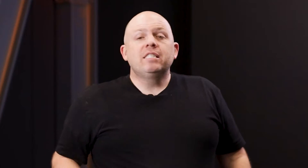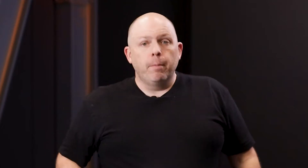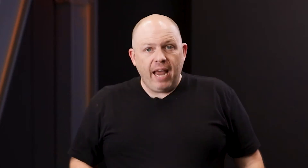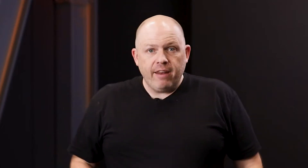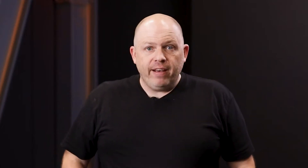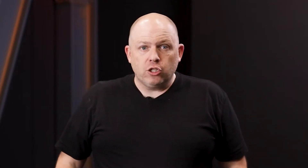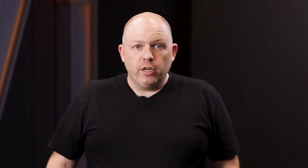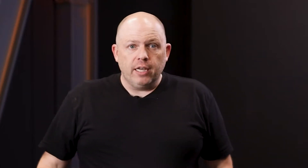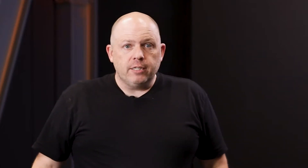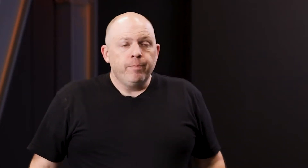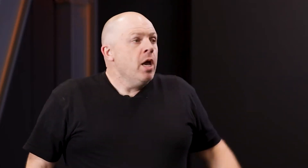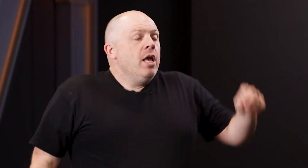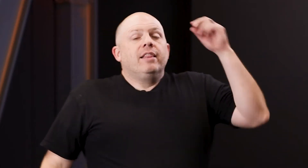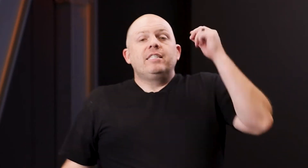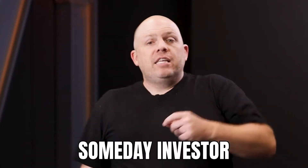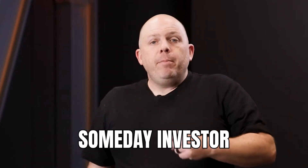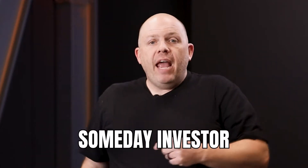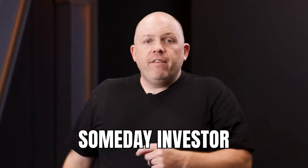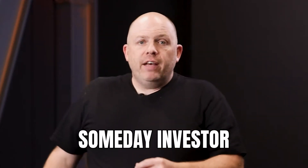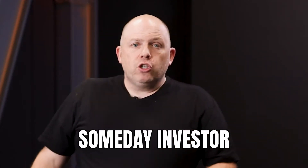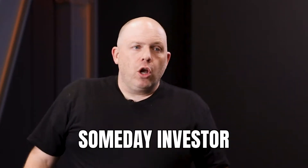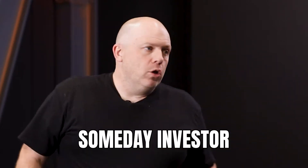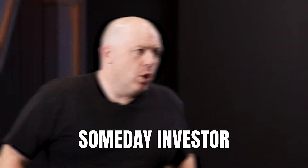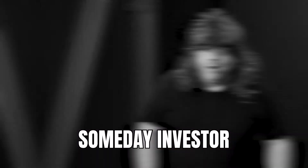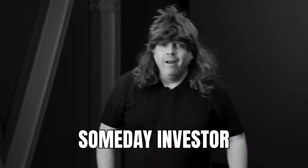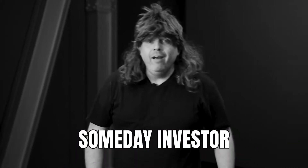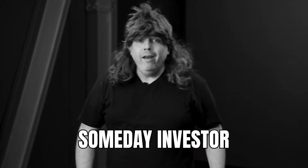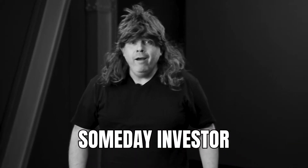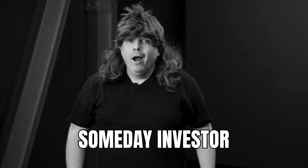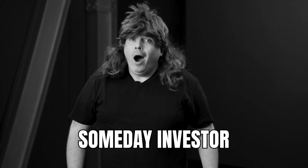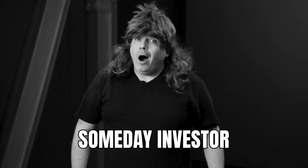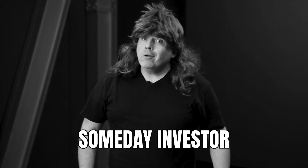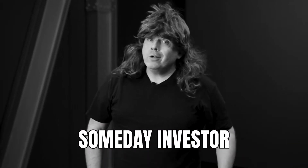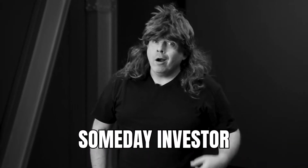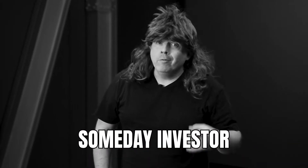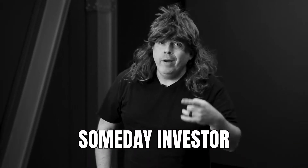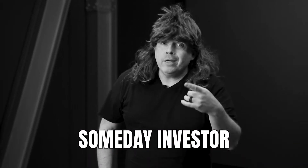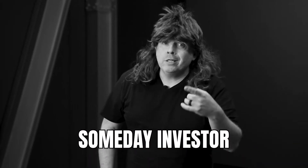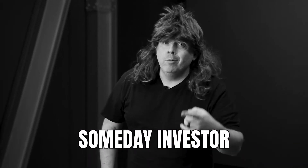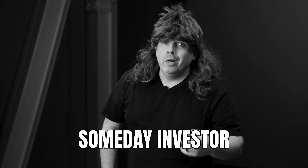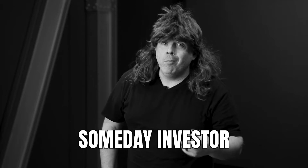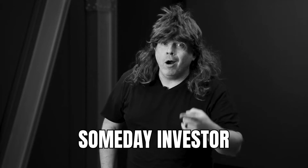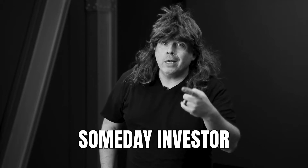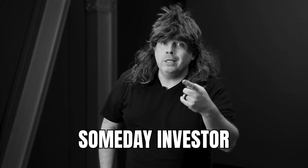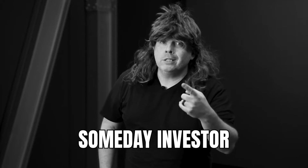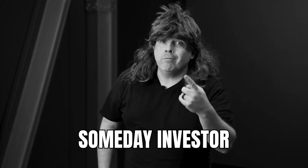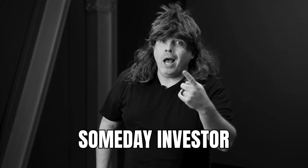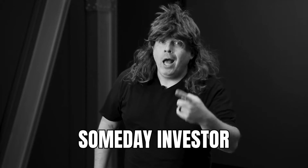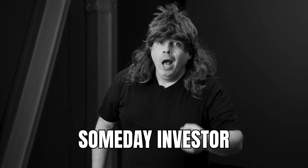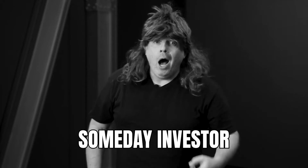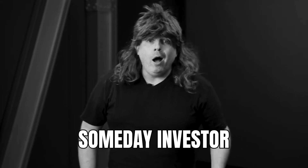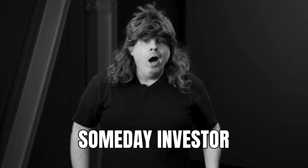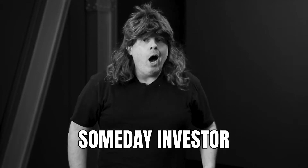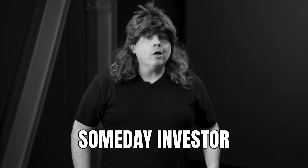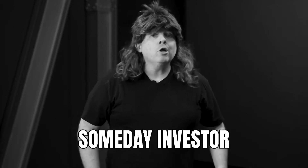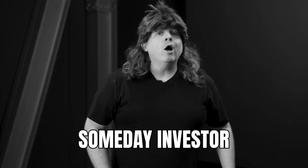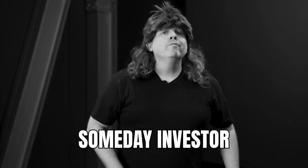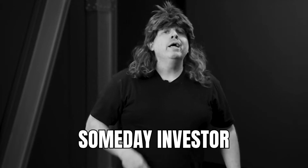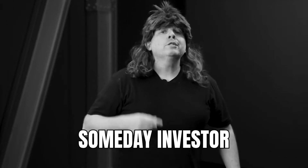someday investor does. The someday investor goes, yeah, I'll start investing when the market does right. I'll start investing